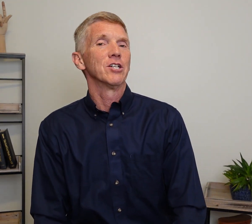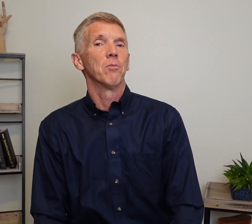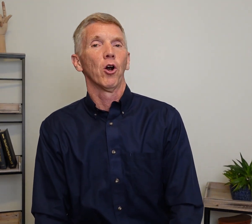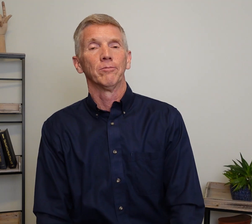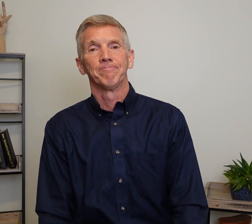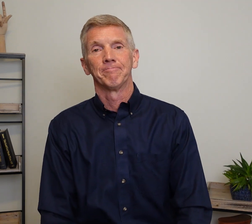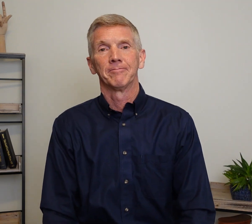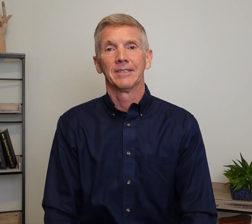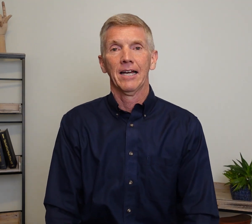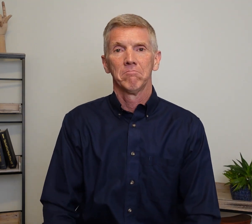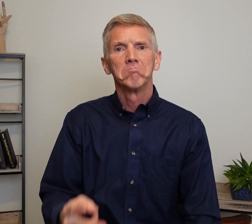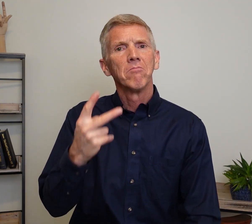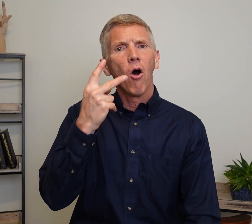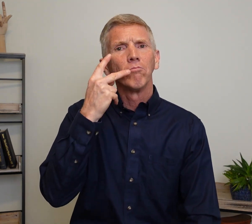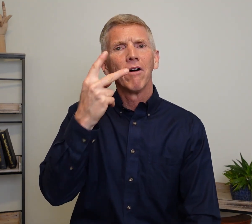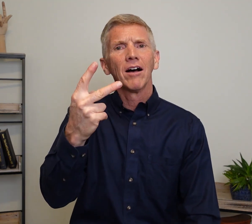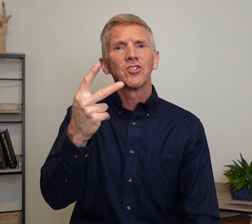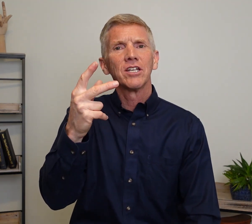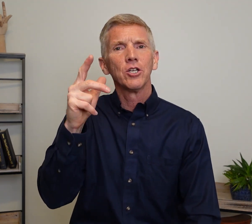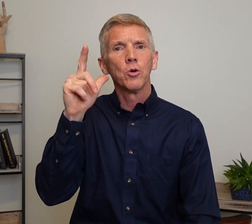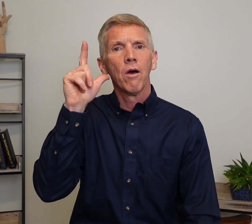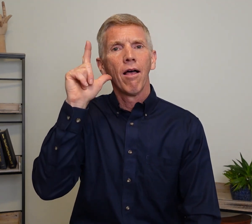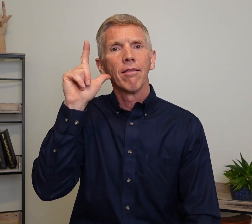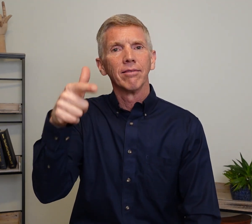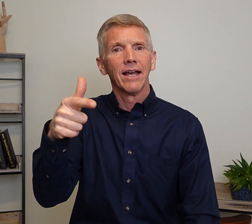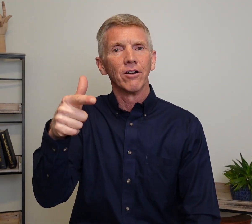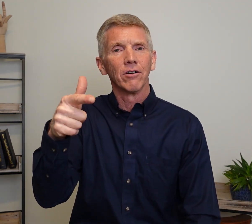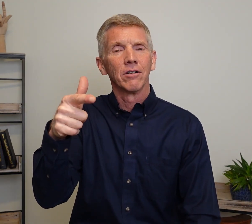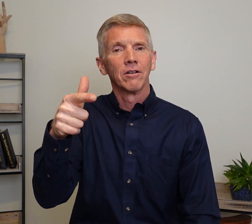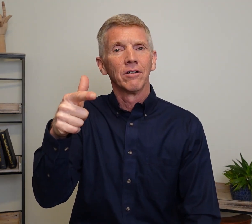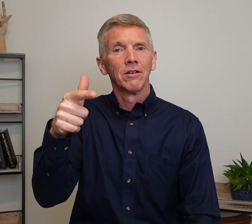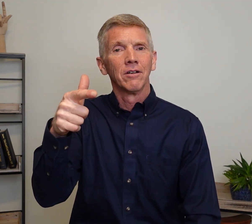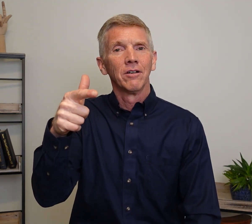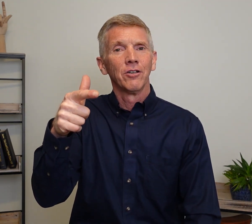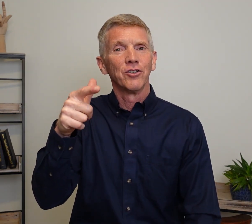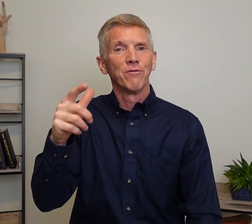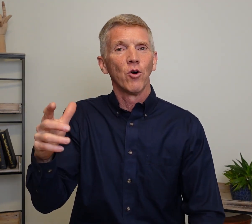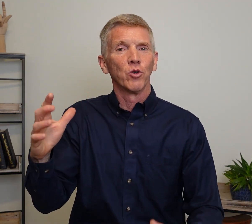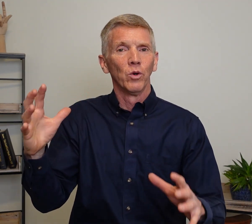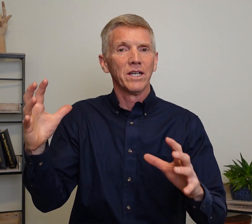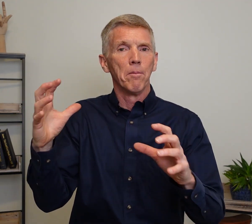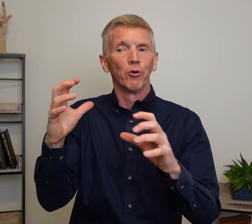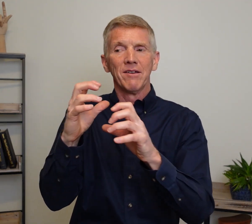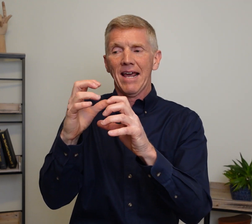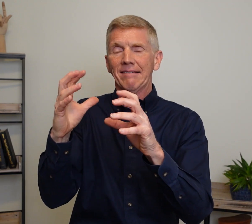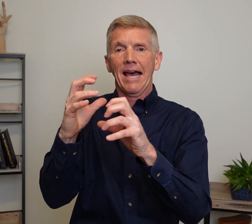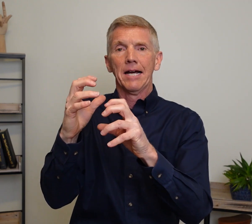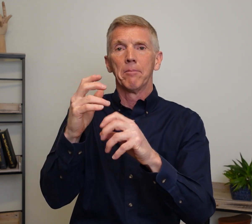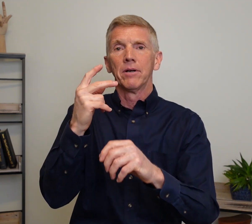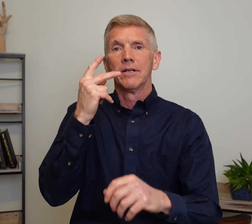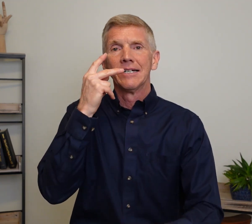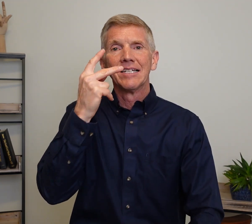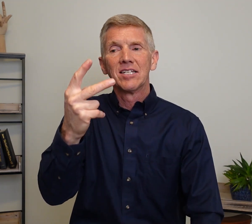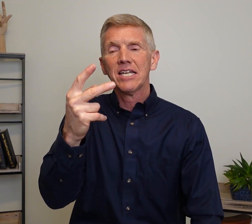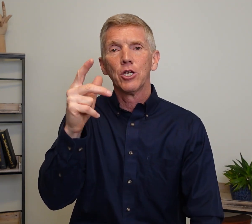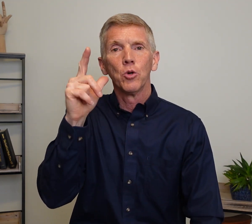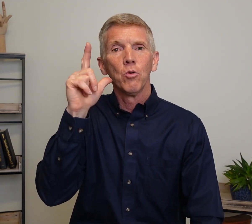see you tomorrow. Okay. Oh. I'll see you later. You'll see folks will really abbreviate that up. See you